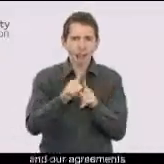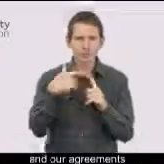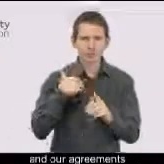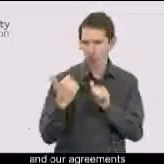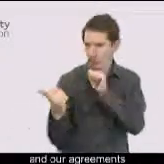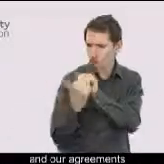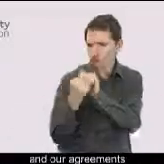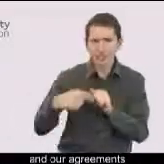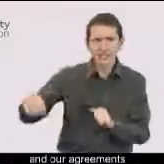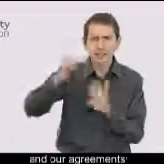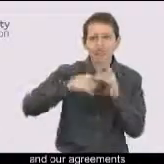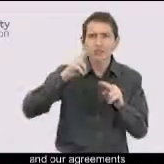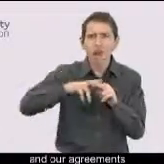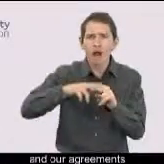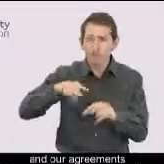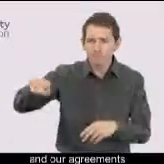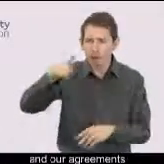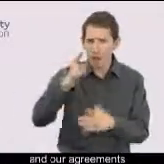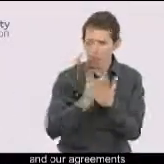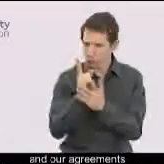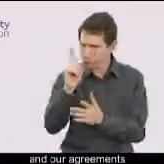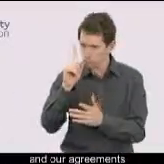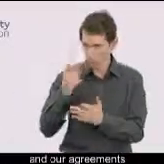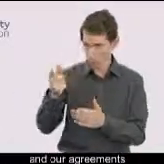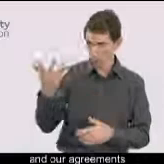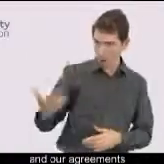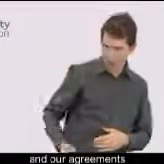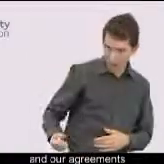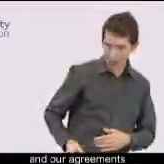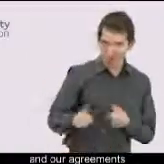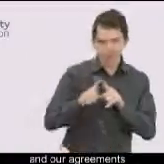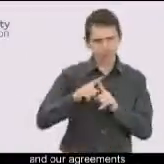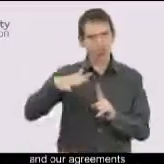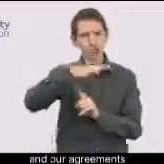staff about pay and conditions promote equality and human rights.